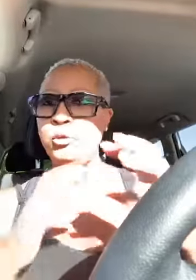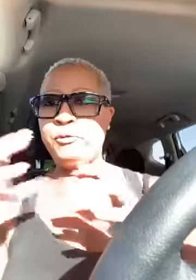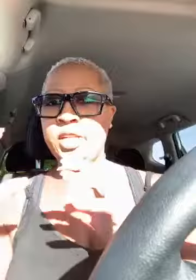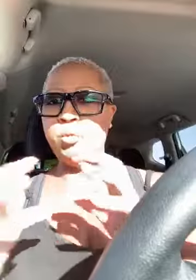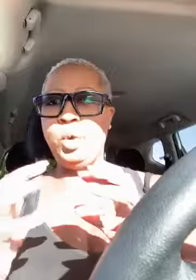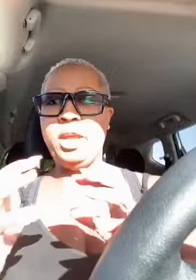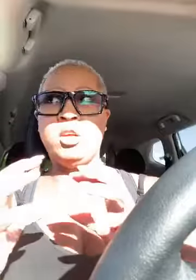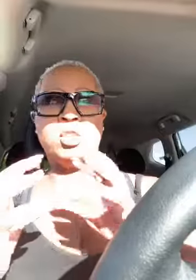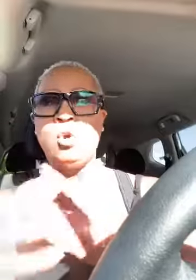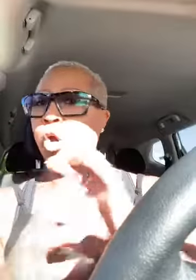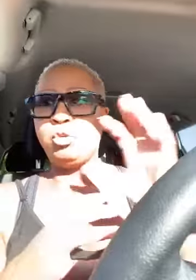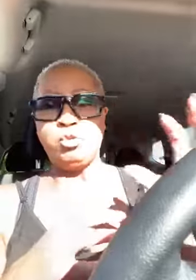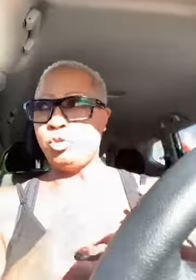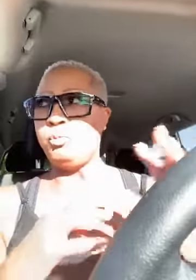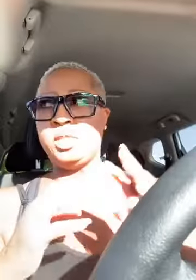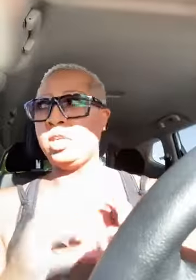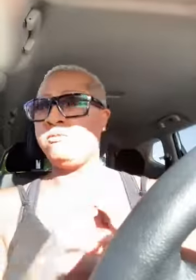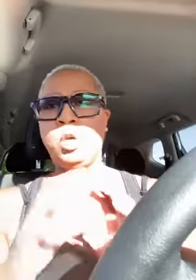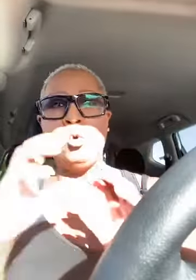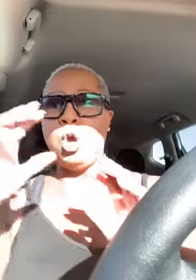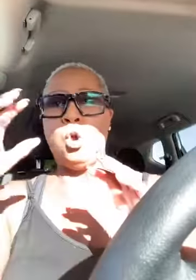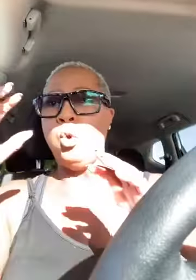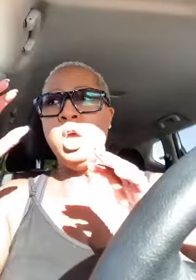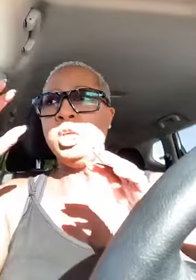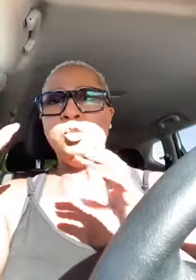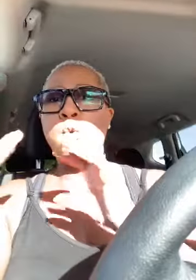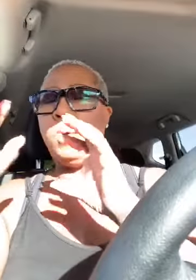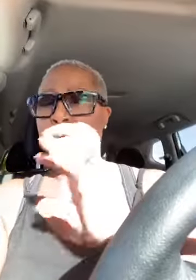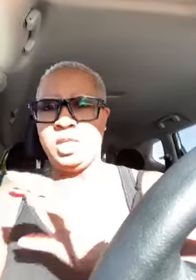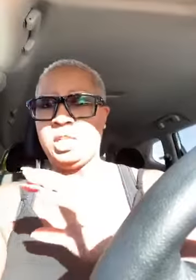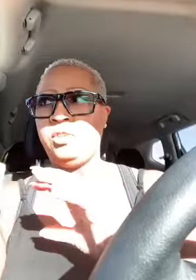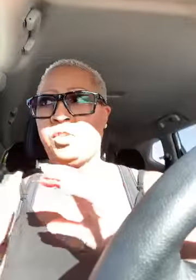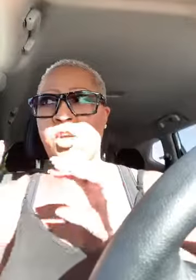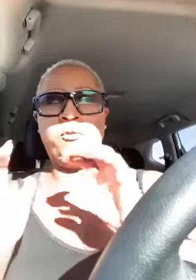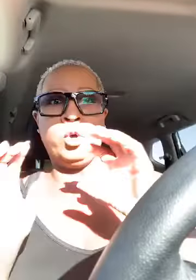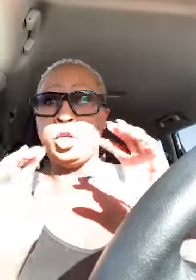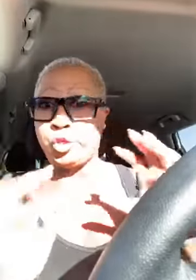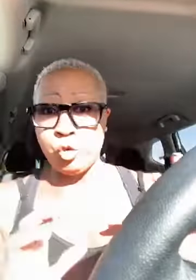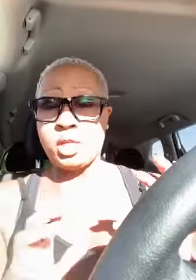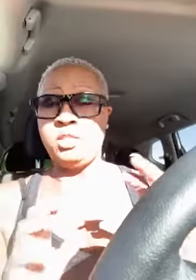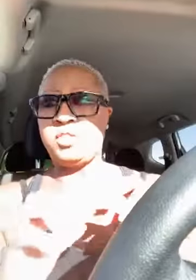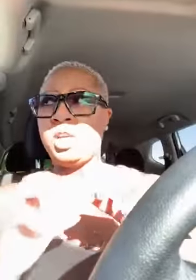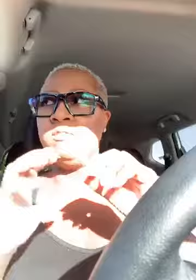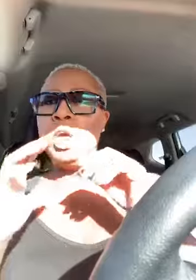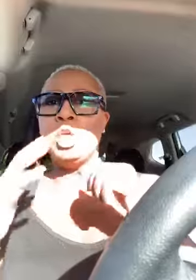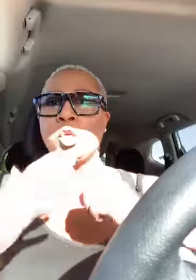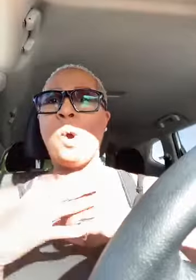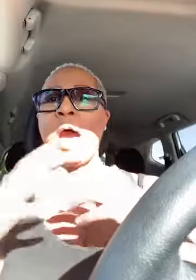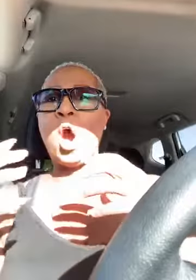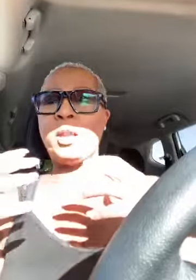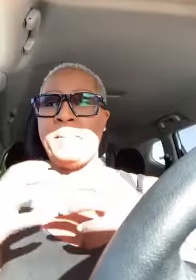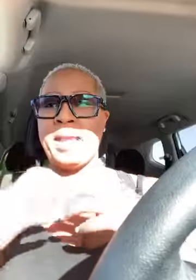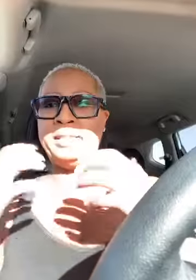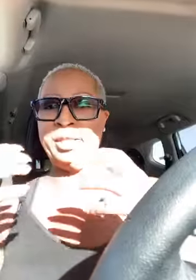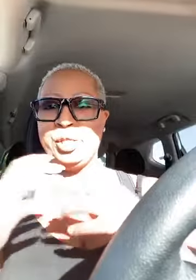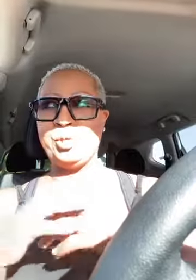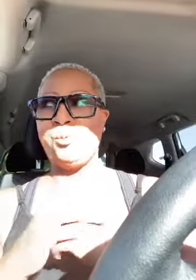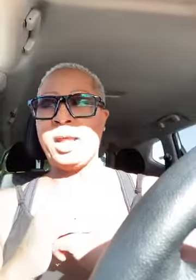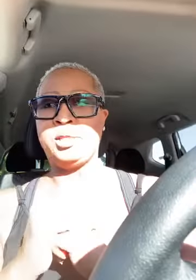you're feeling weird don't go do stupid stuff don't go do unproductive stuff or destructive stuff so i automatically this is what i